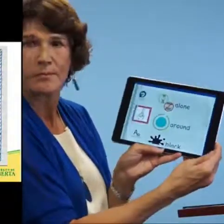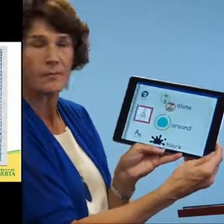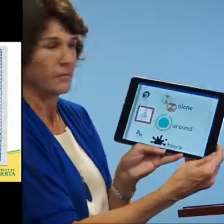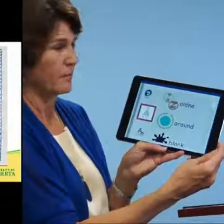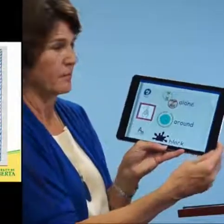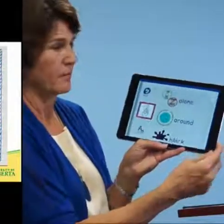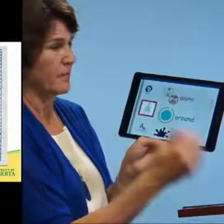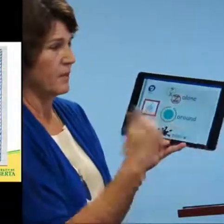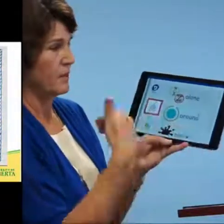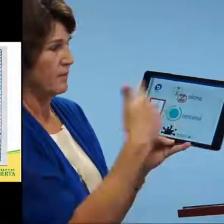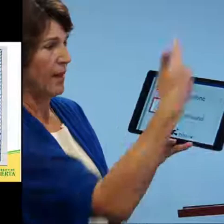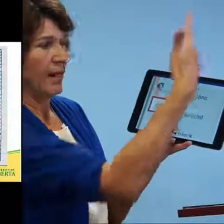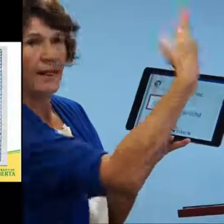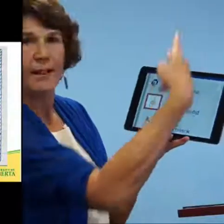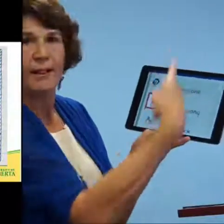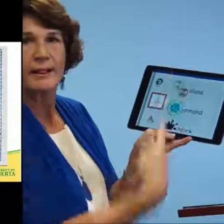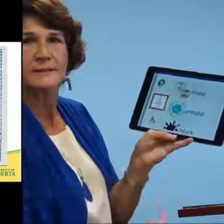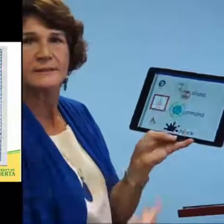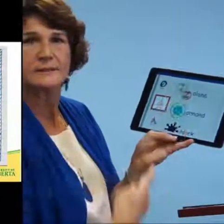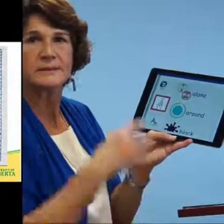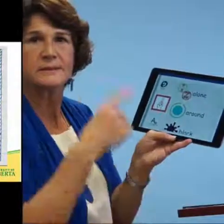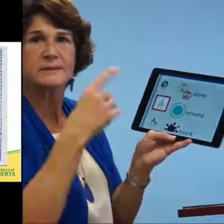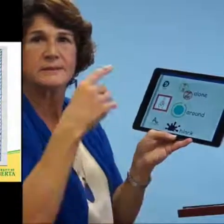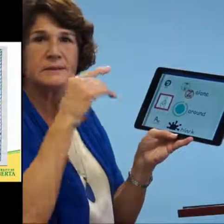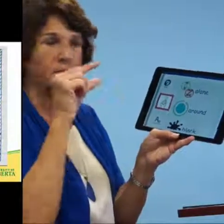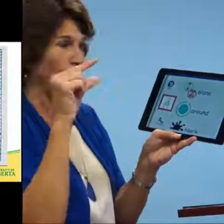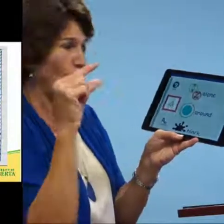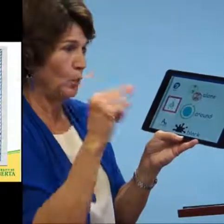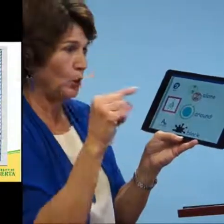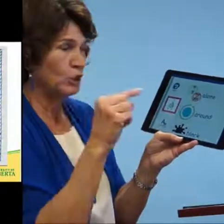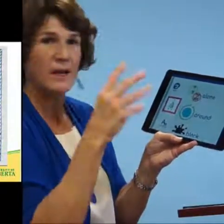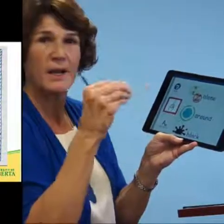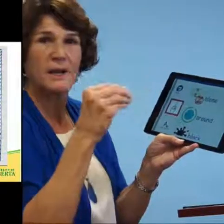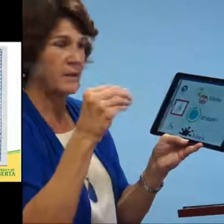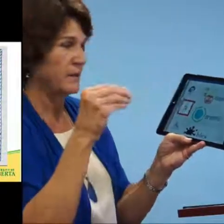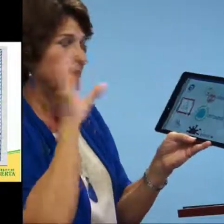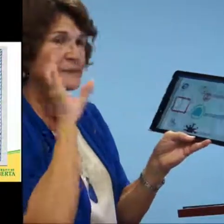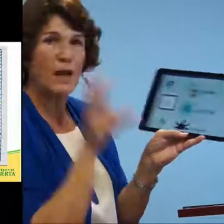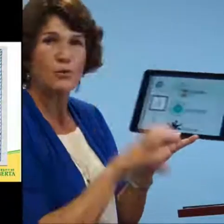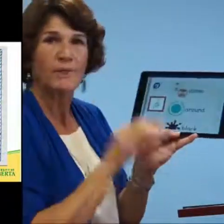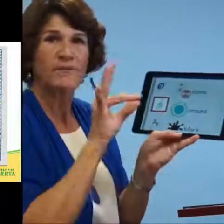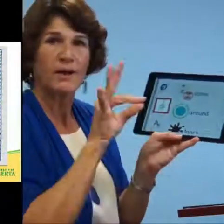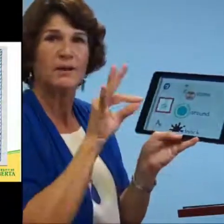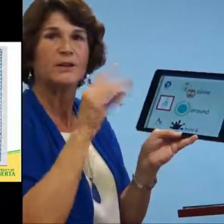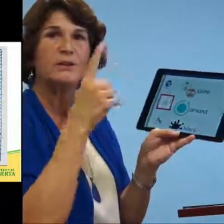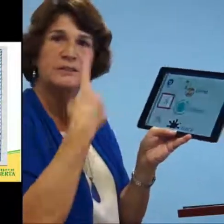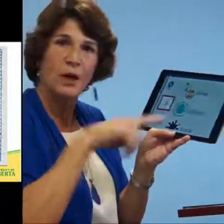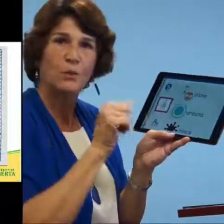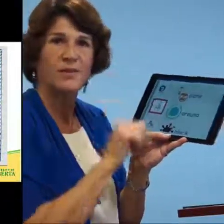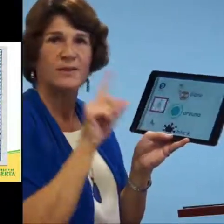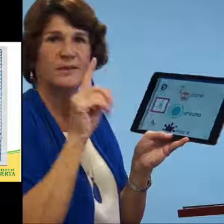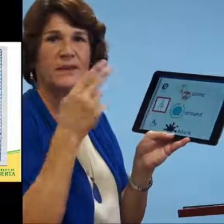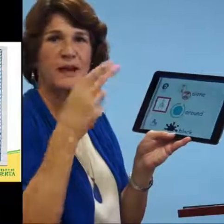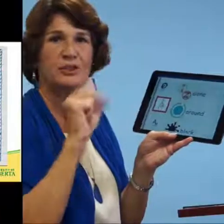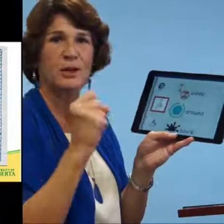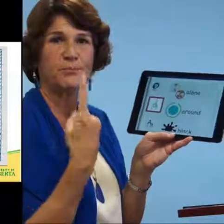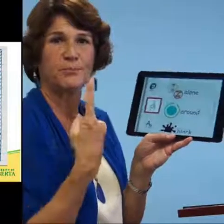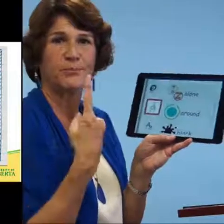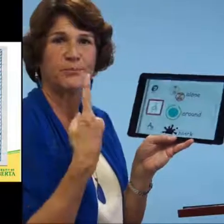handshape one. And then there are a list of words that are put into this particular page that